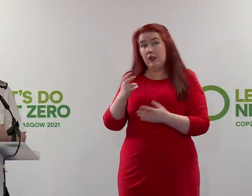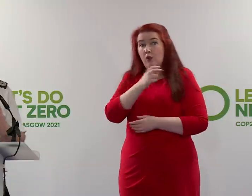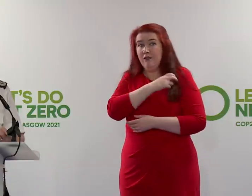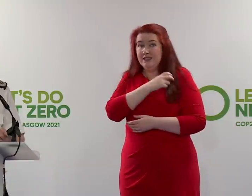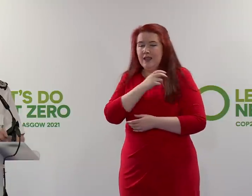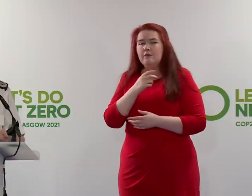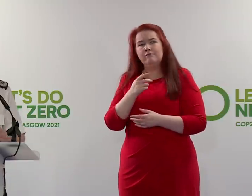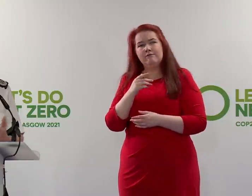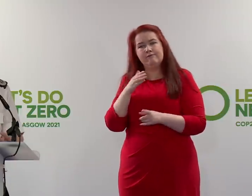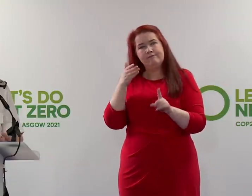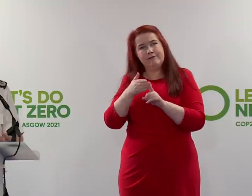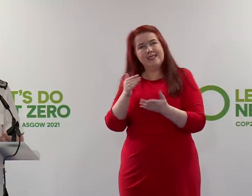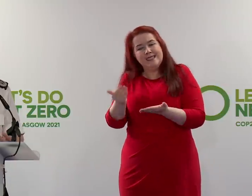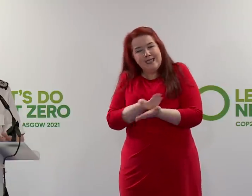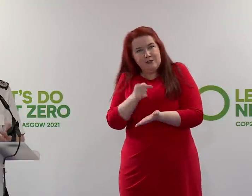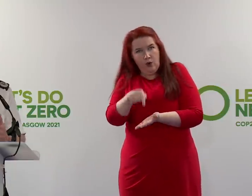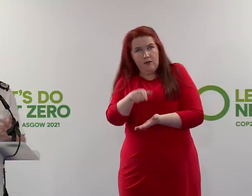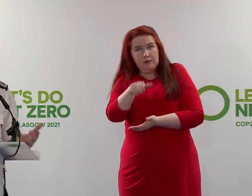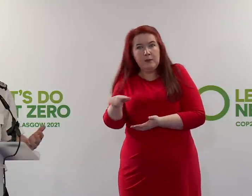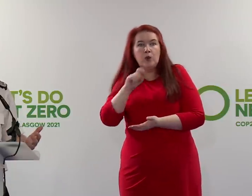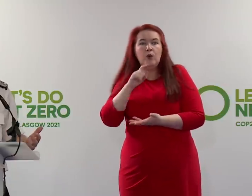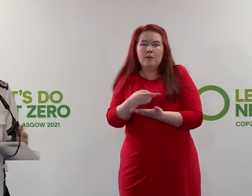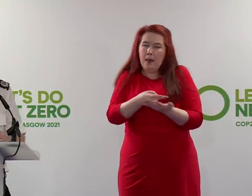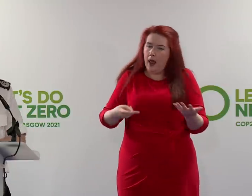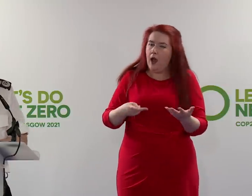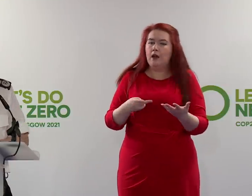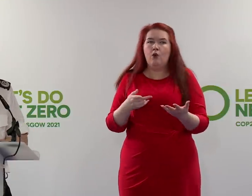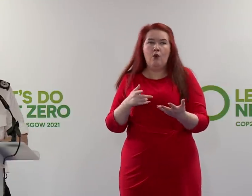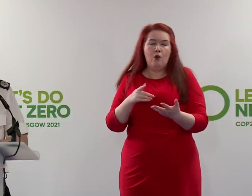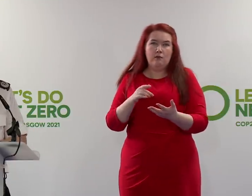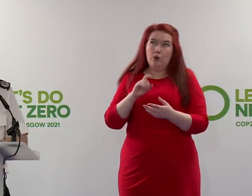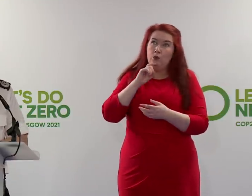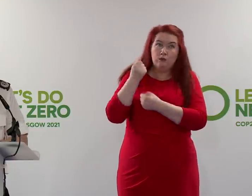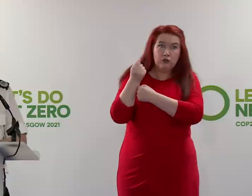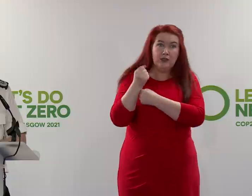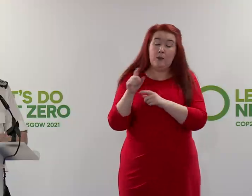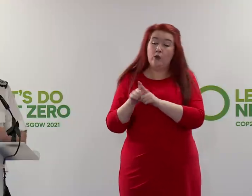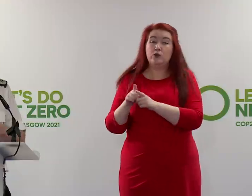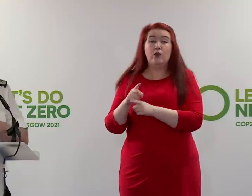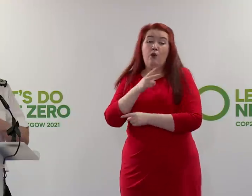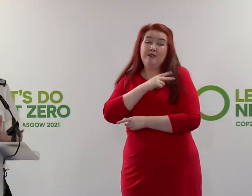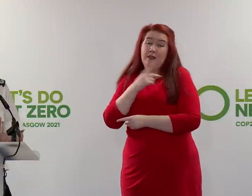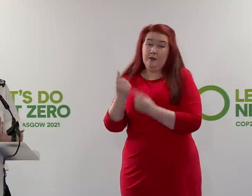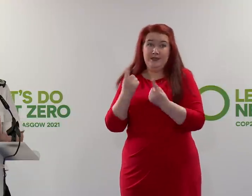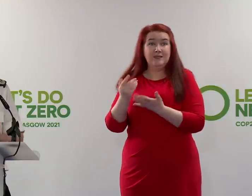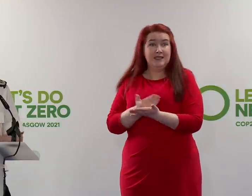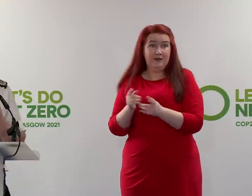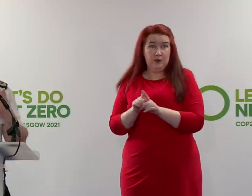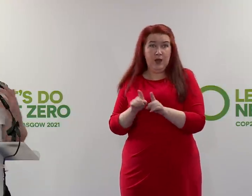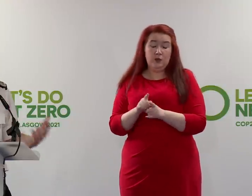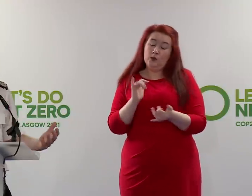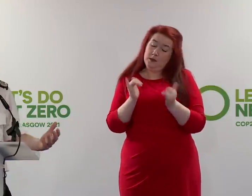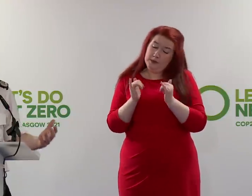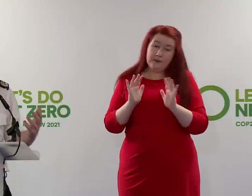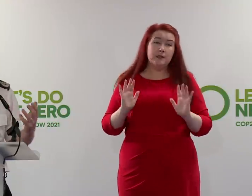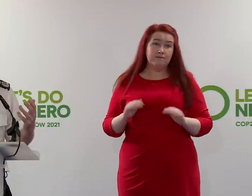is for the safety of the protesters, but also the safety of the officers involved. So, at times, and I've